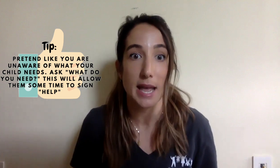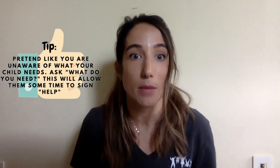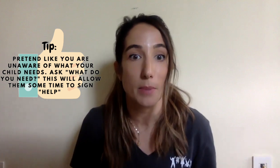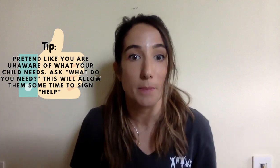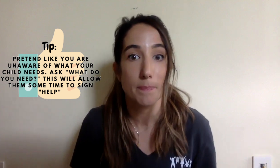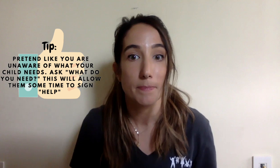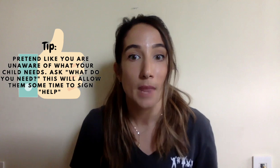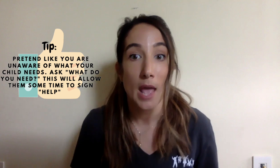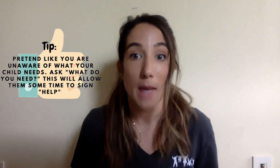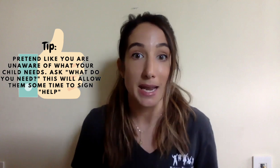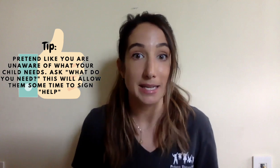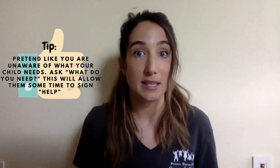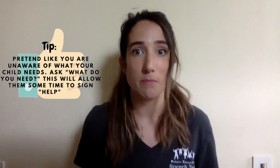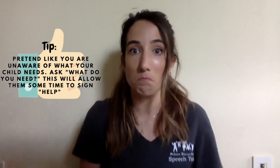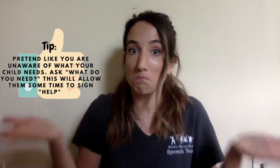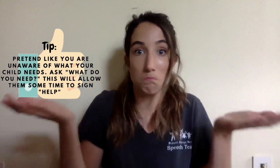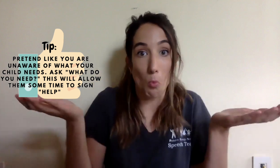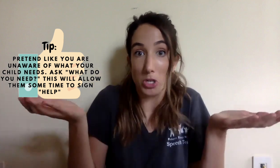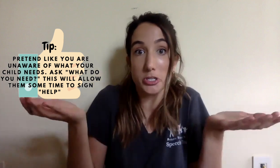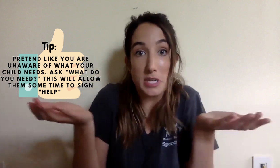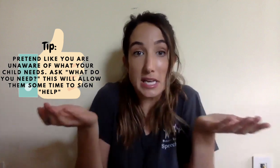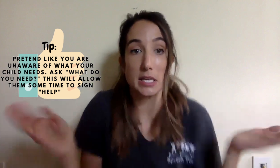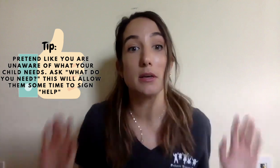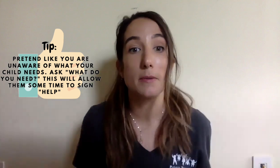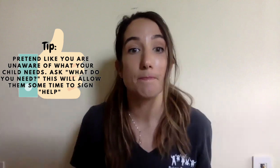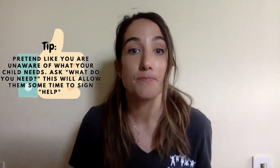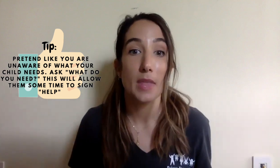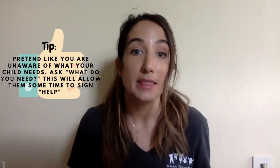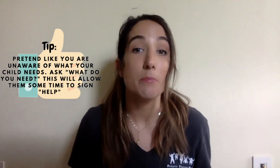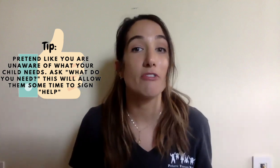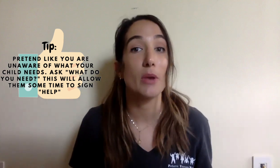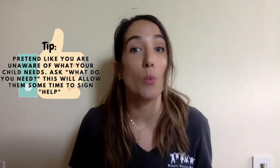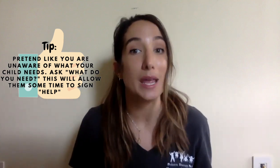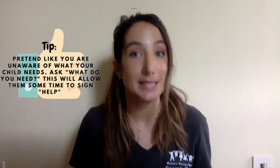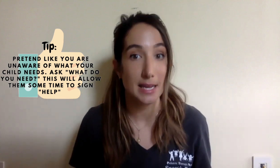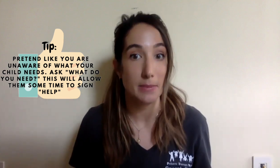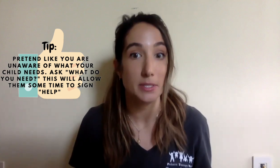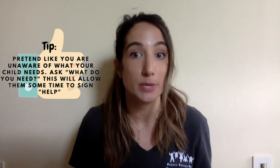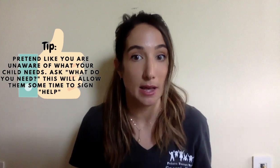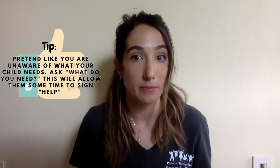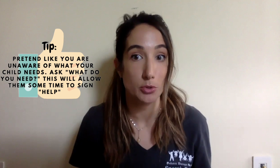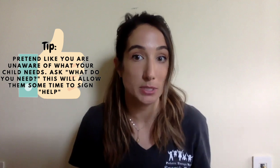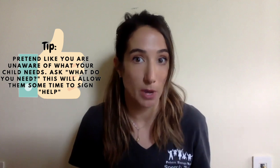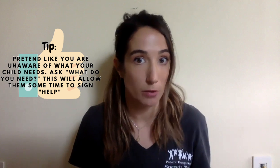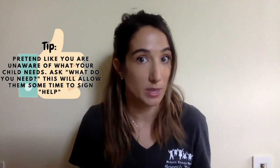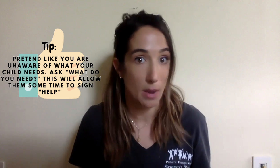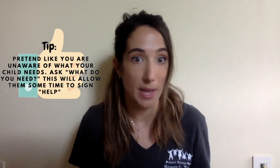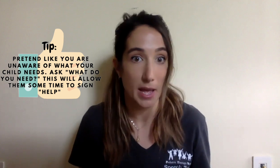help. I might ask them, what do you need? Then provide wait time to allow them to respond without my help.